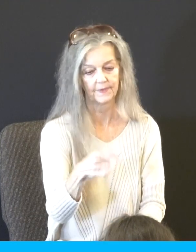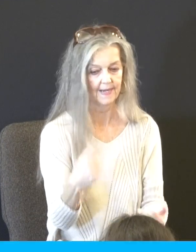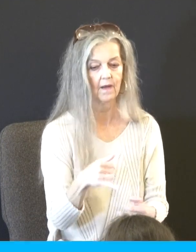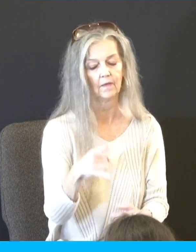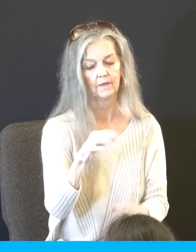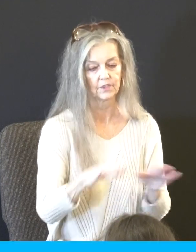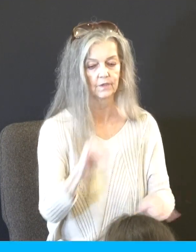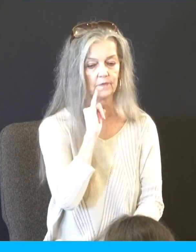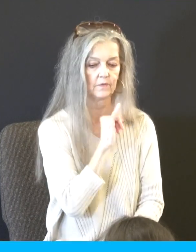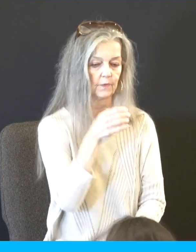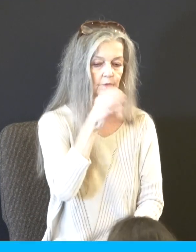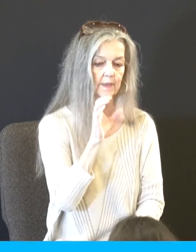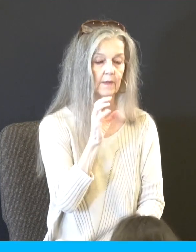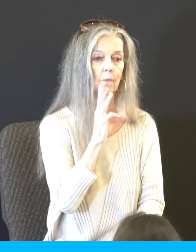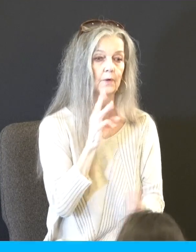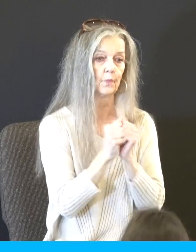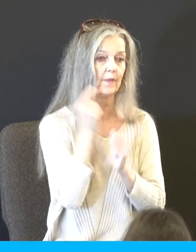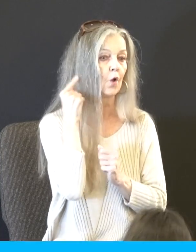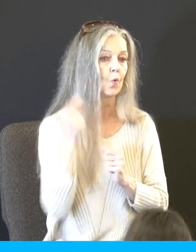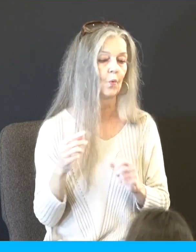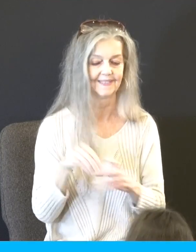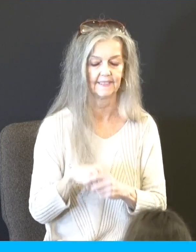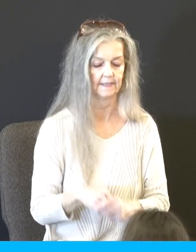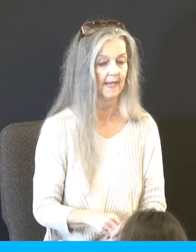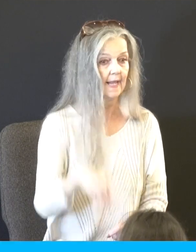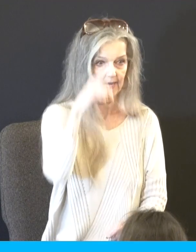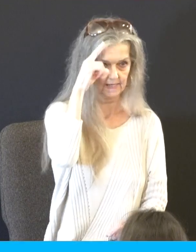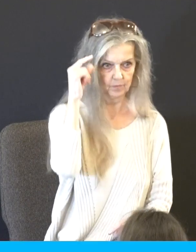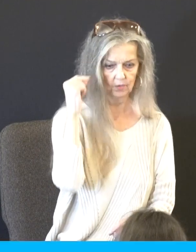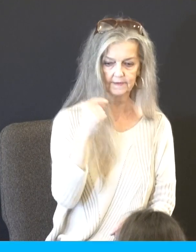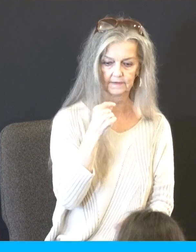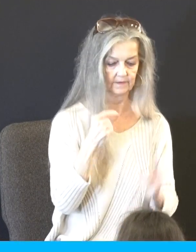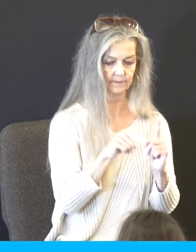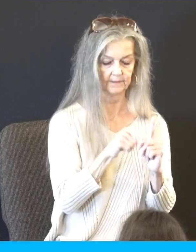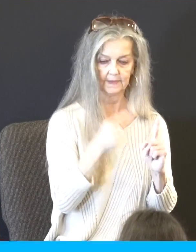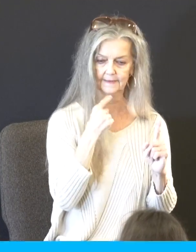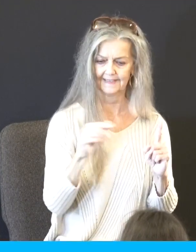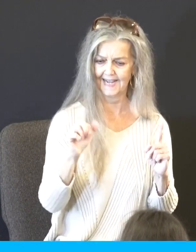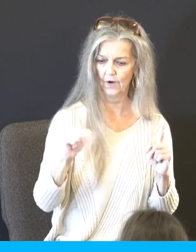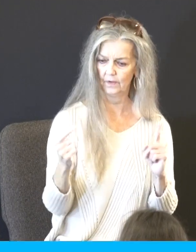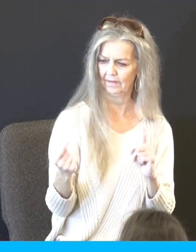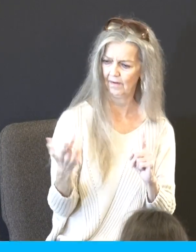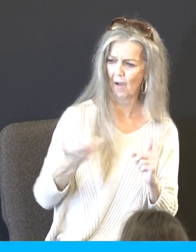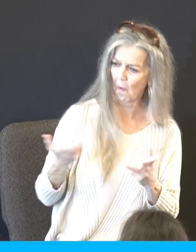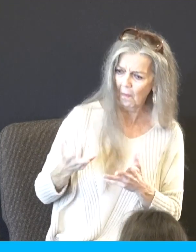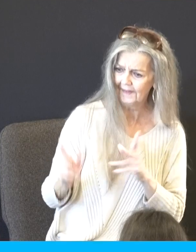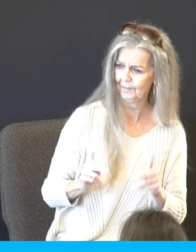And Moses said unto Aaron, what? What did this people do unto you that you've brought so great a